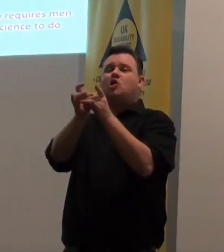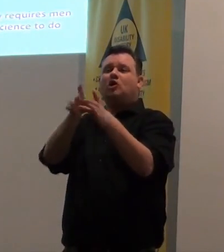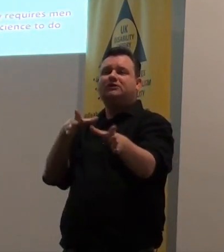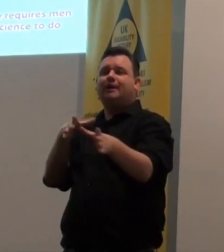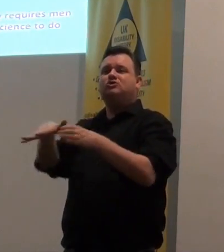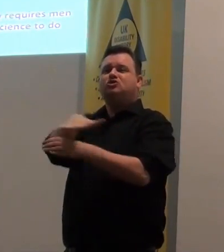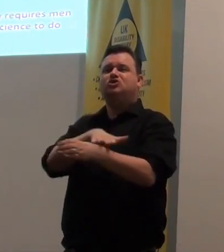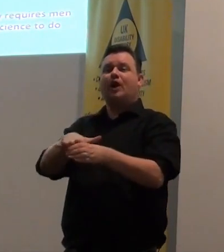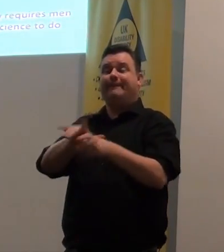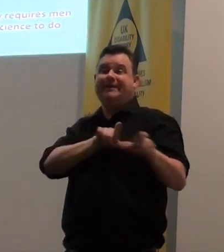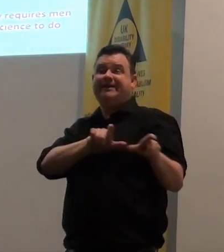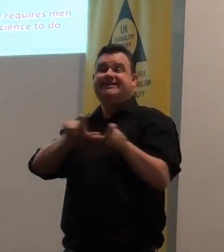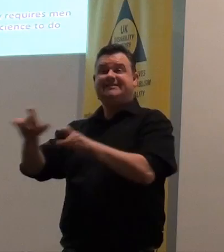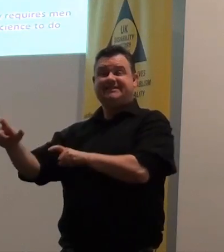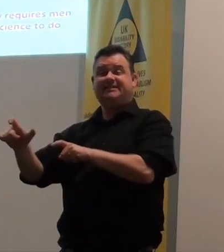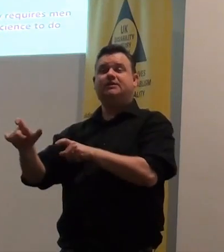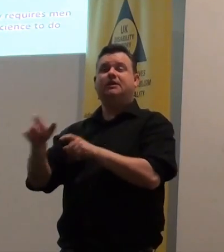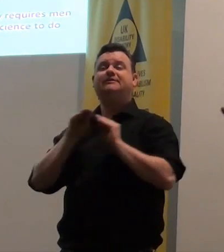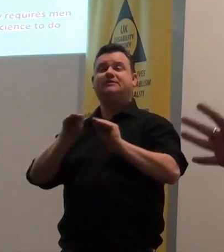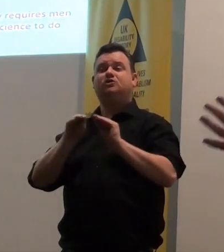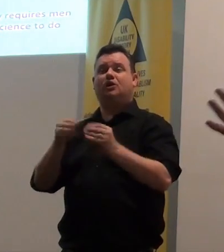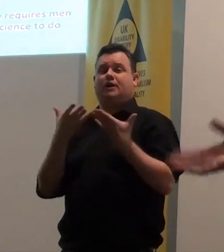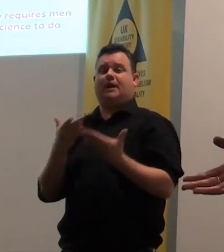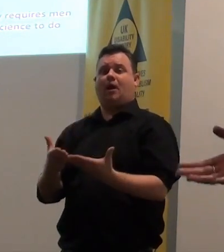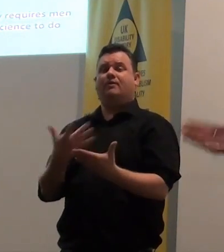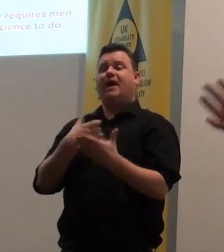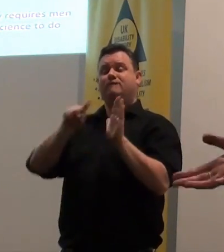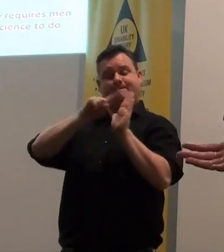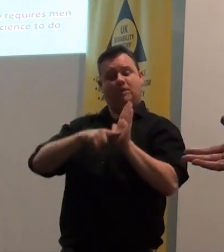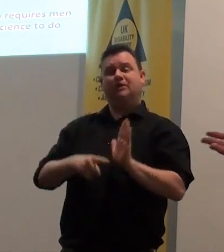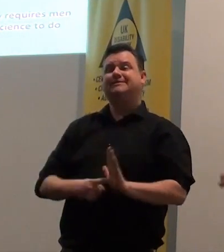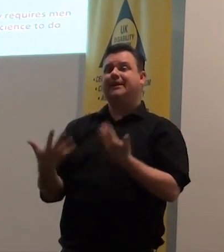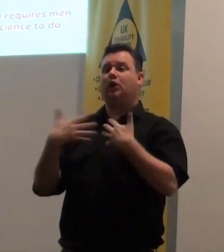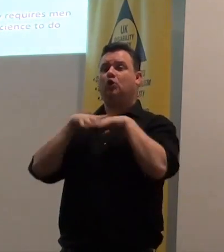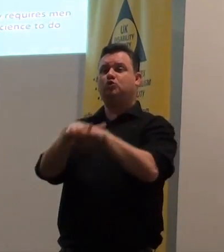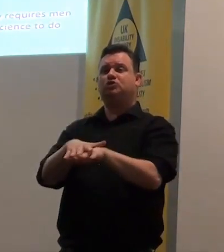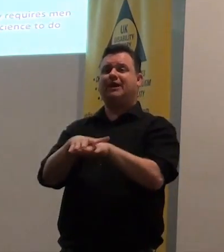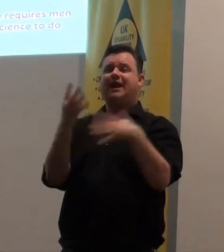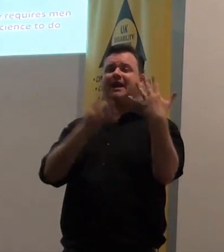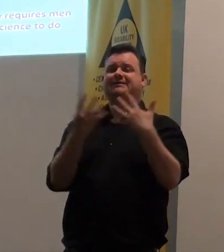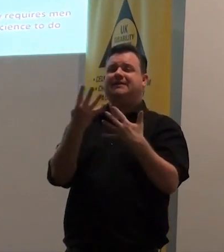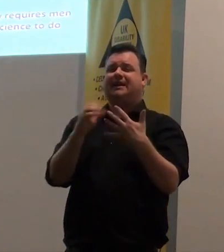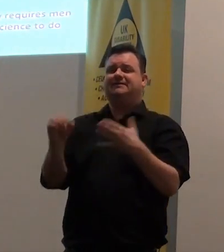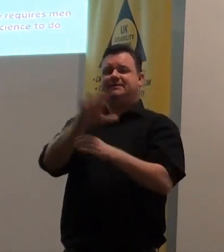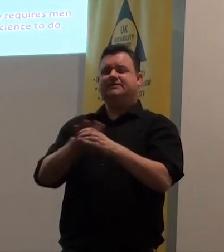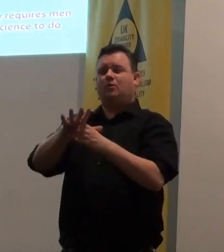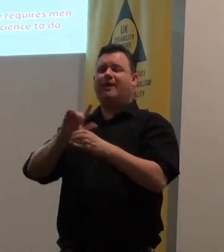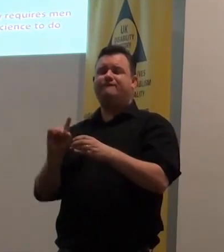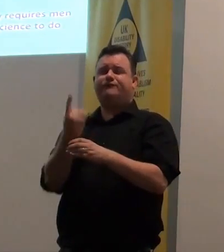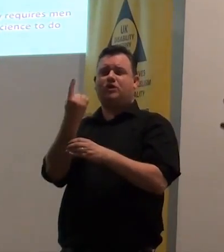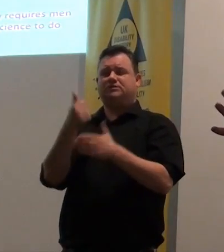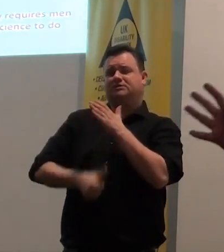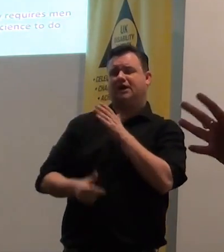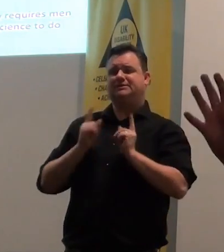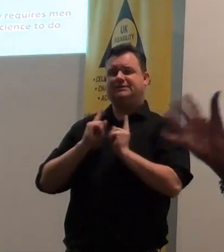still a teacher now. And Nottinghamshire had a policy of inclusion very early on in the 90s. So when I first started teaching,